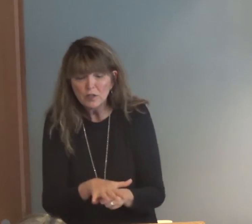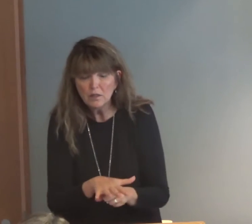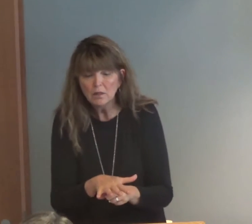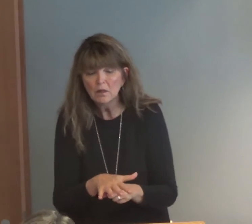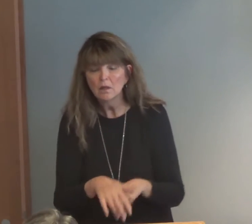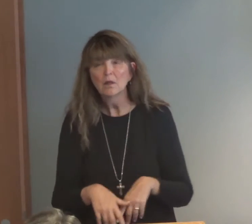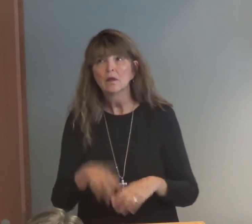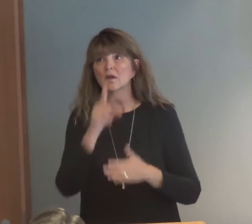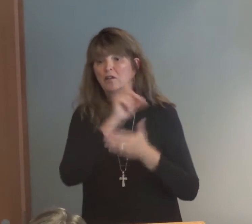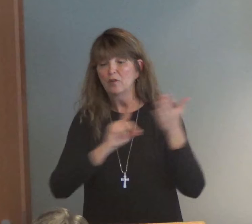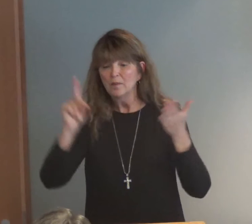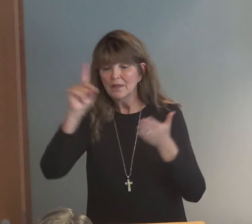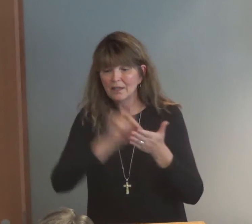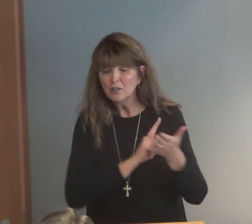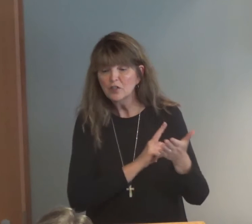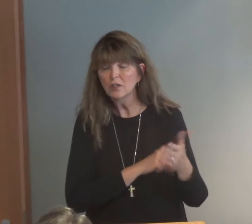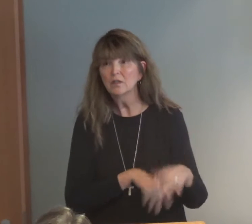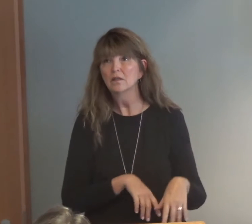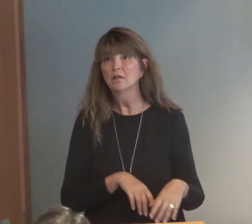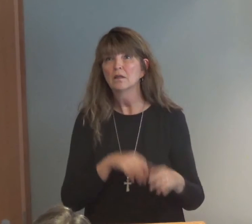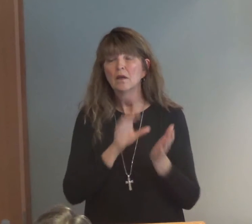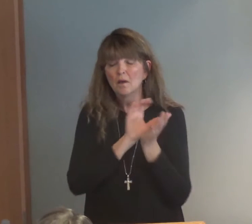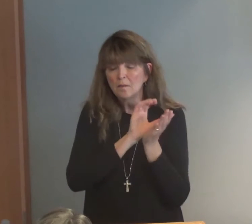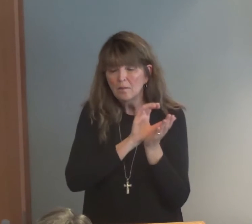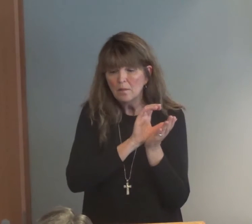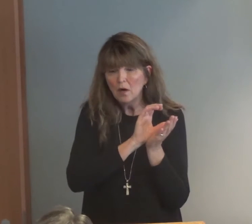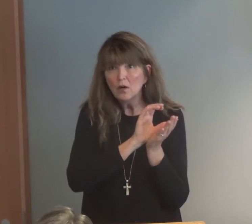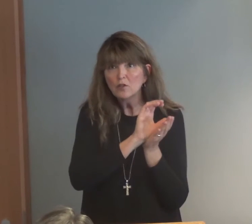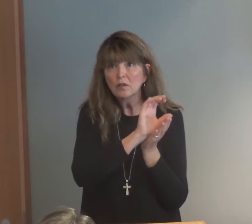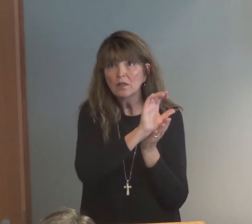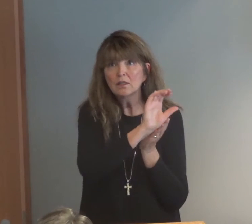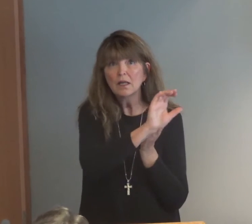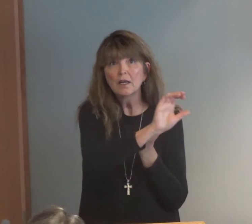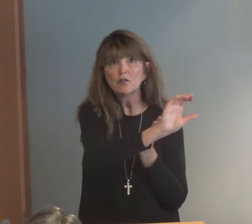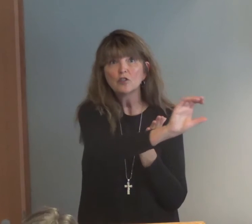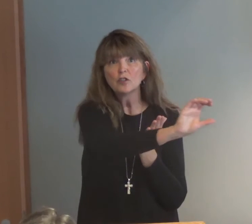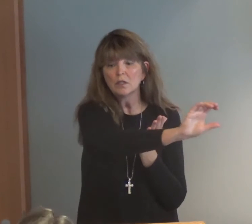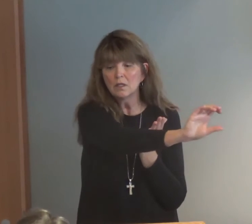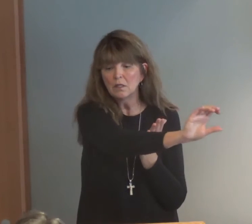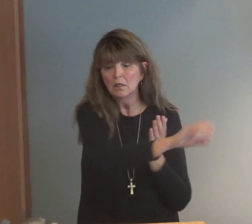People want freedom as a country from oppression, discrimination, marginalization.